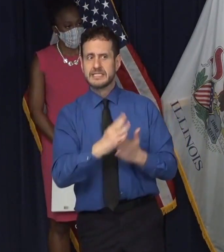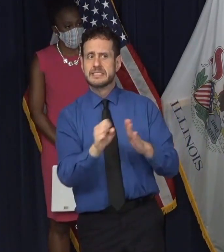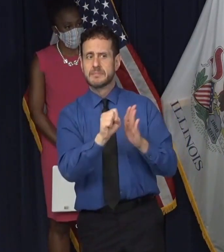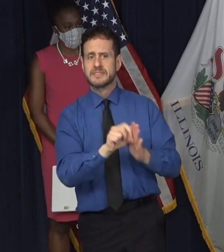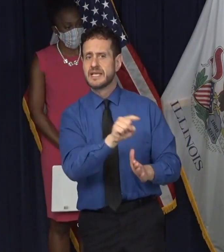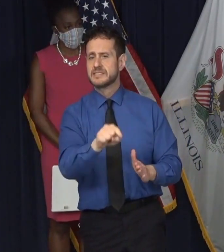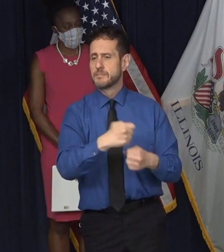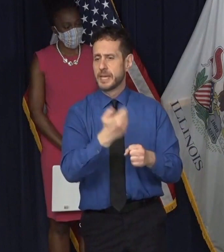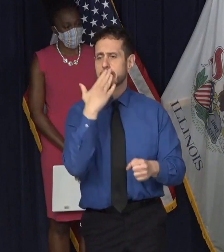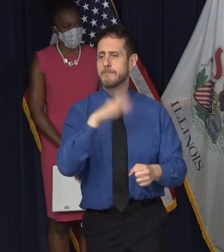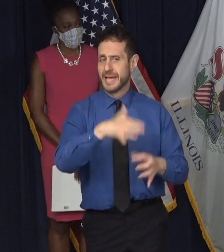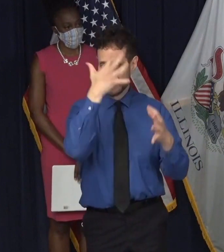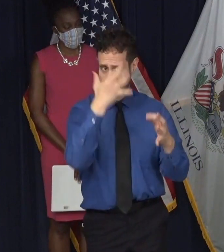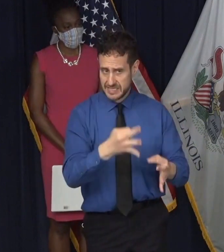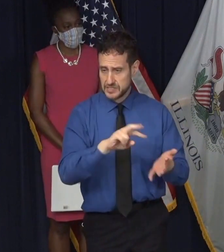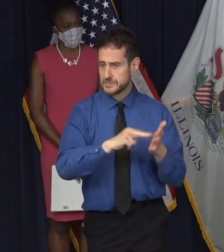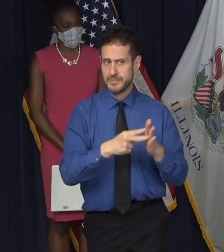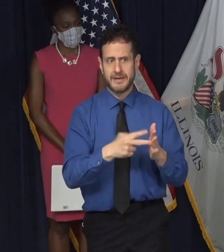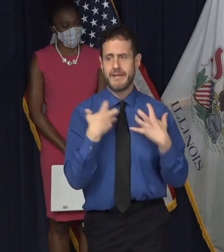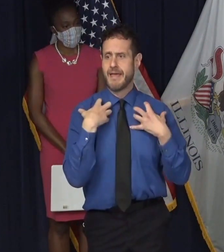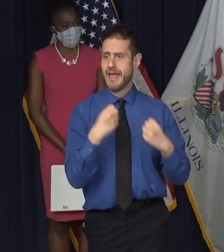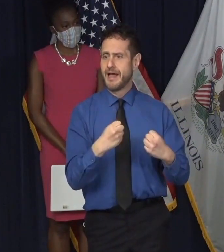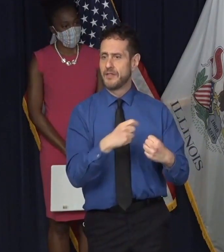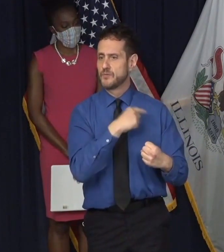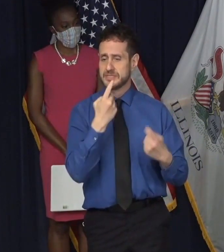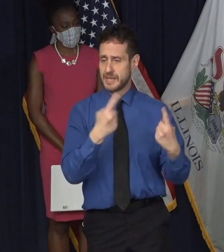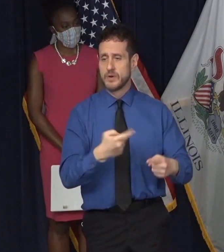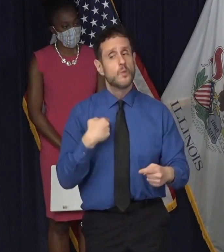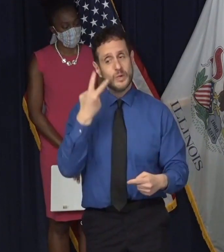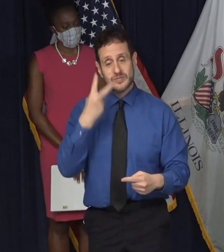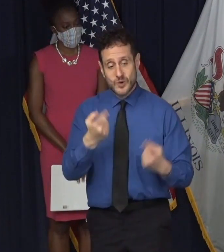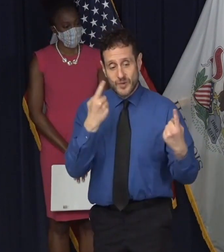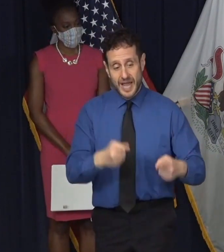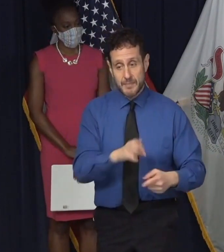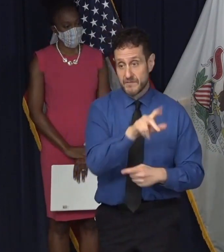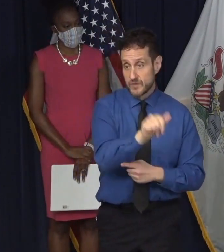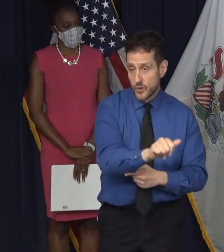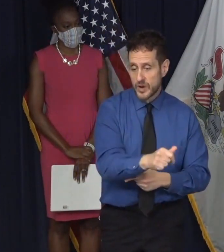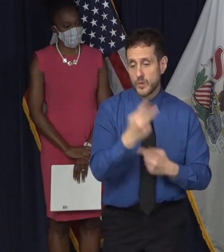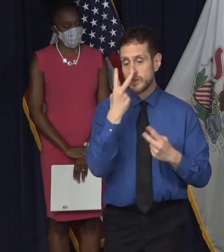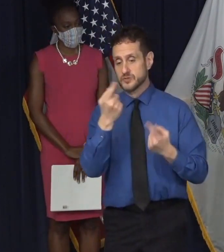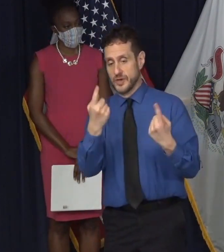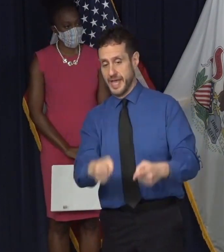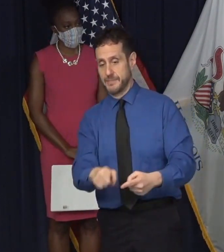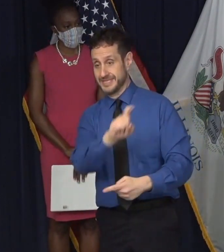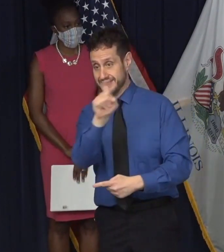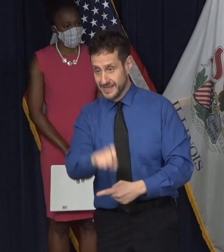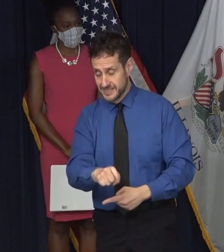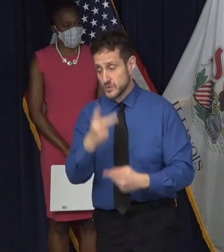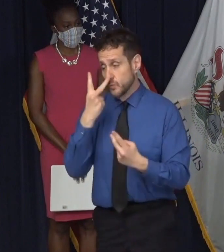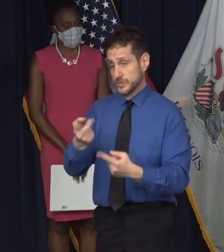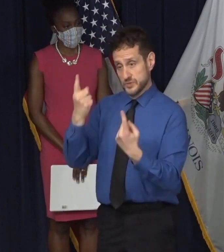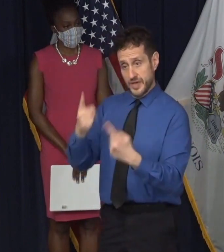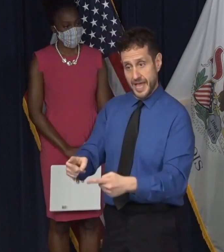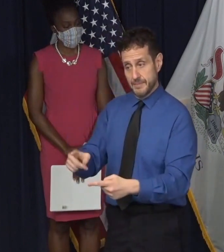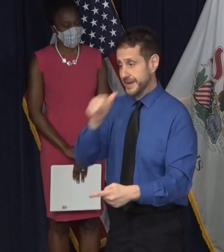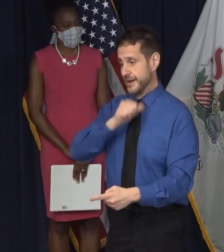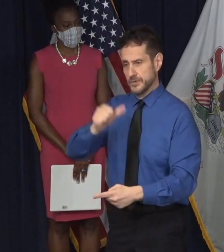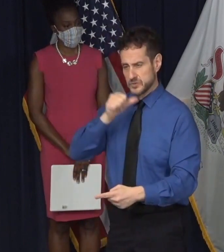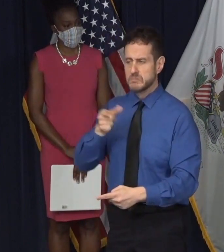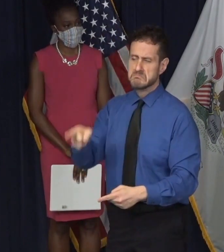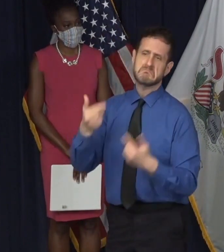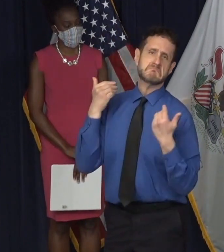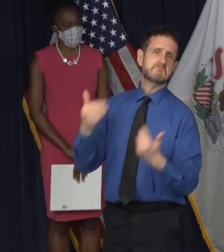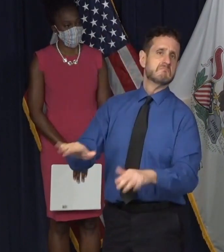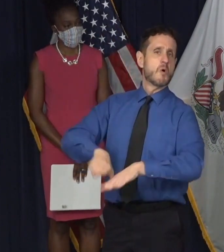significant health consequences, right? I mean, we saw what happened in Florida and Texas and Arizona, right? When essentially no mitigation or very few